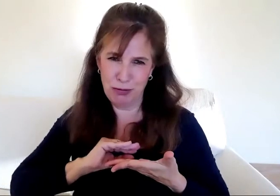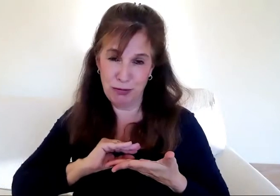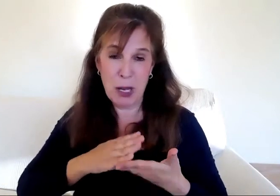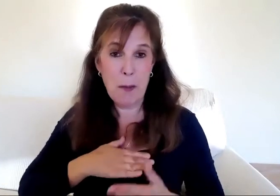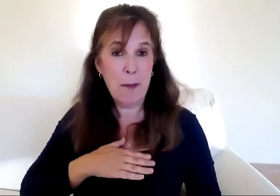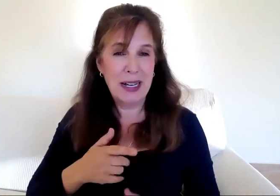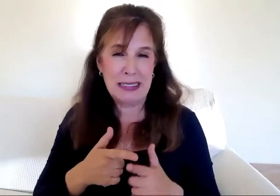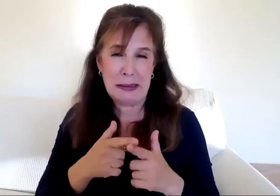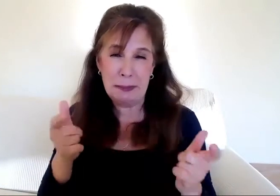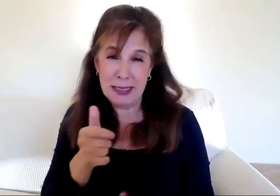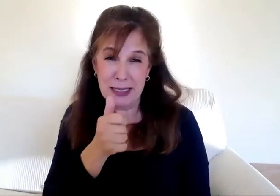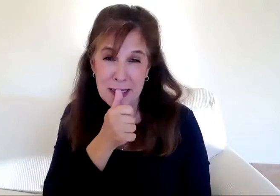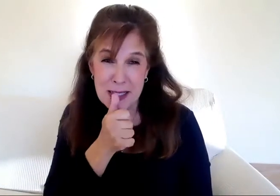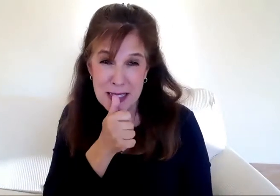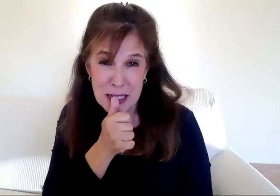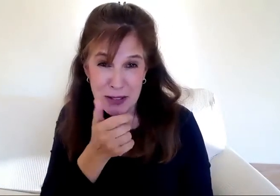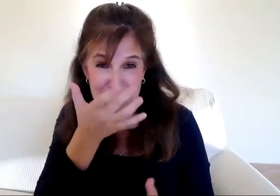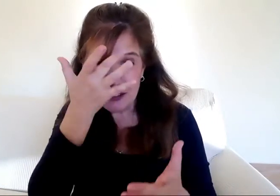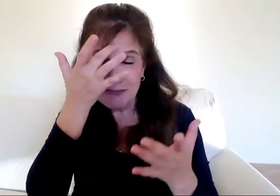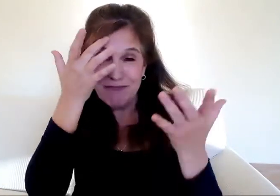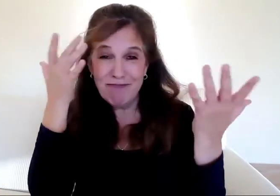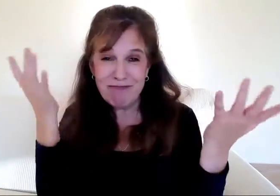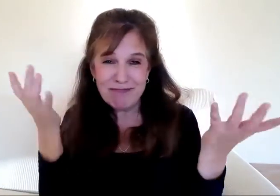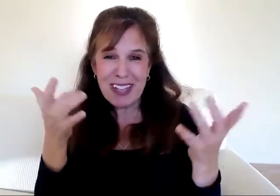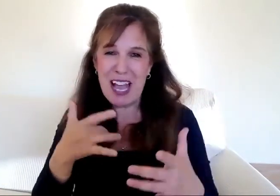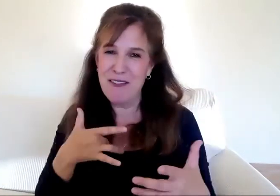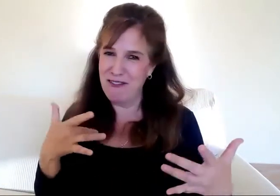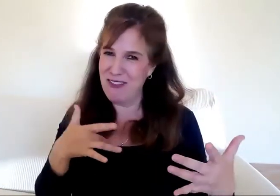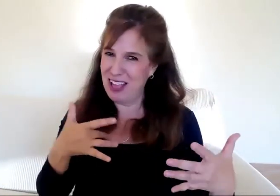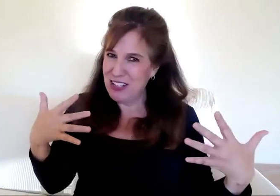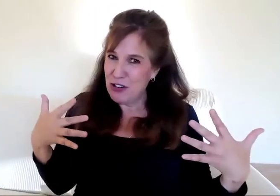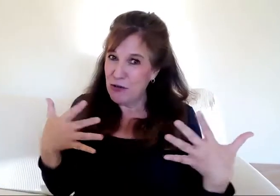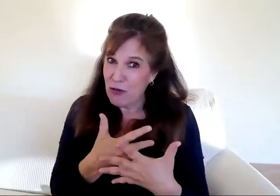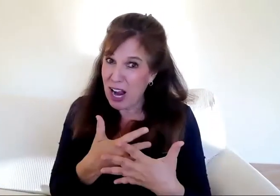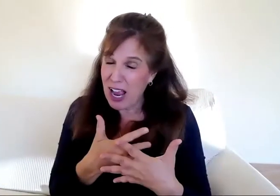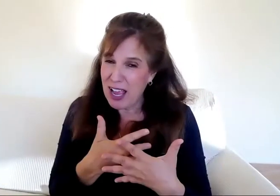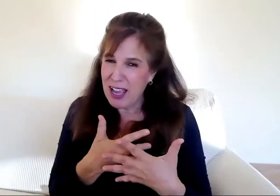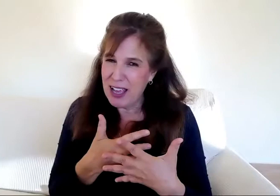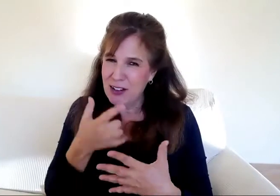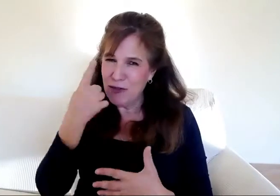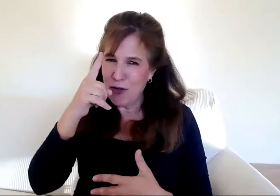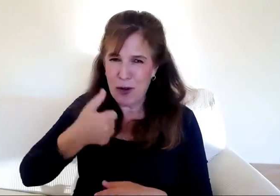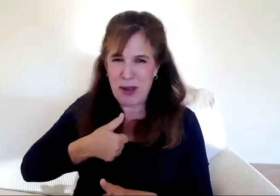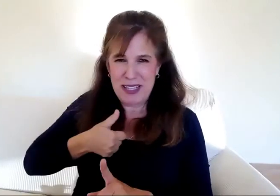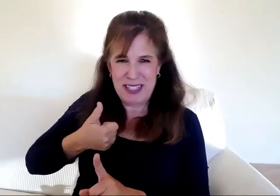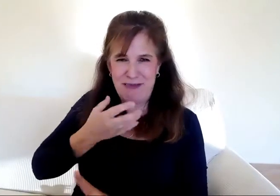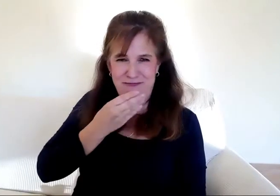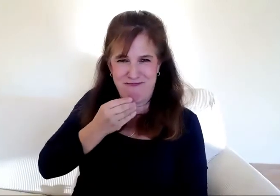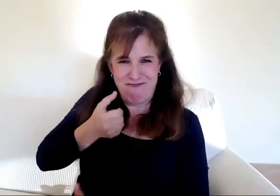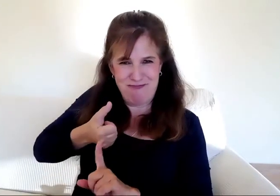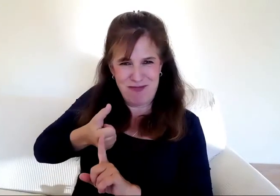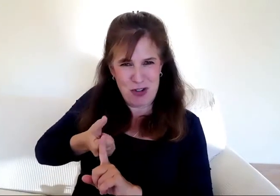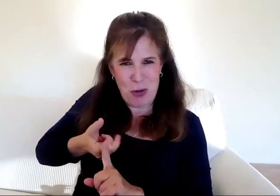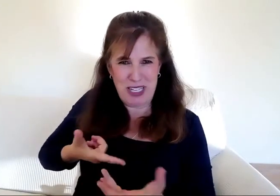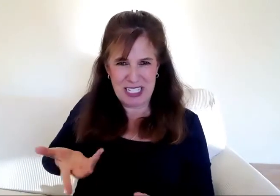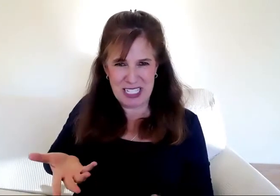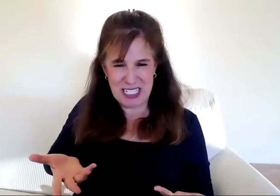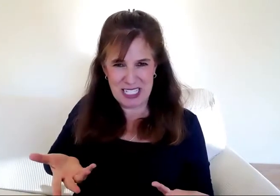strange Hasidic men with the crazy curly sideburns who you'd see occasionally in New York City? That was something